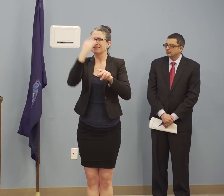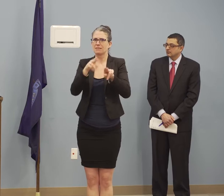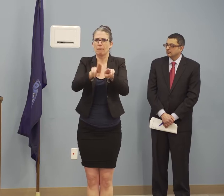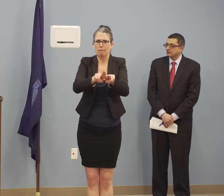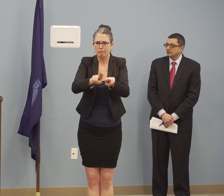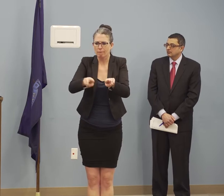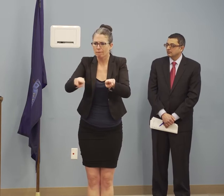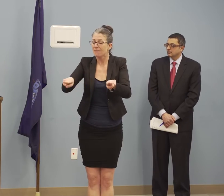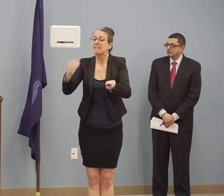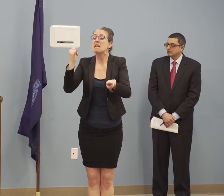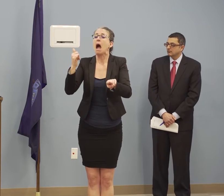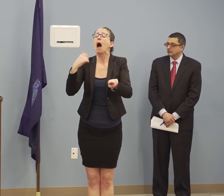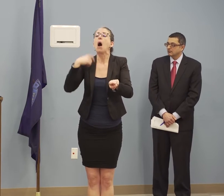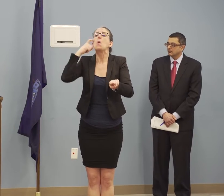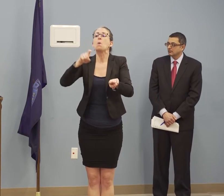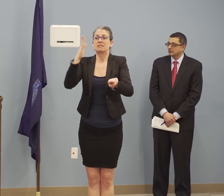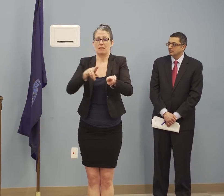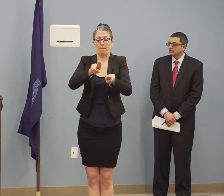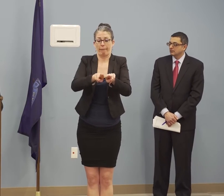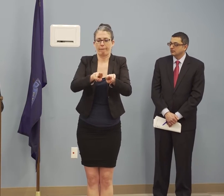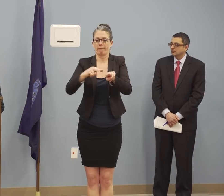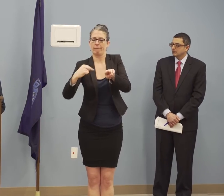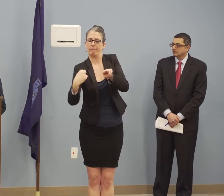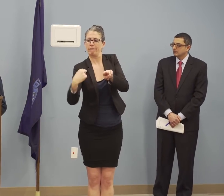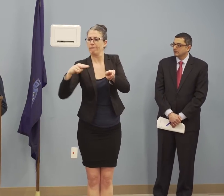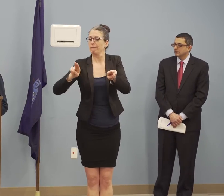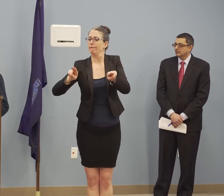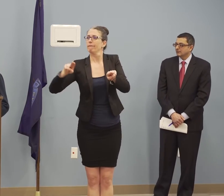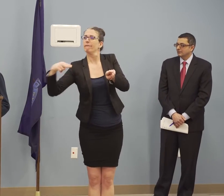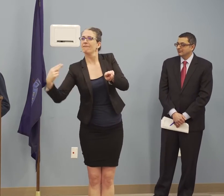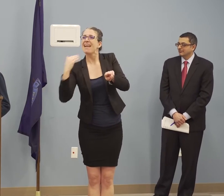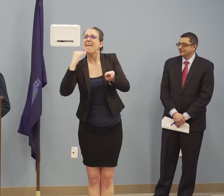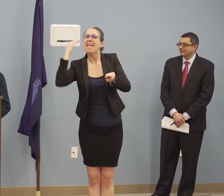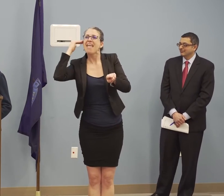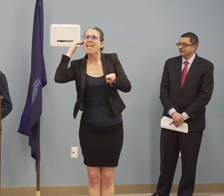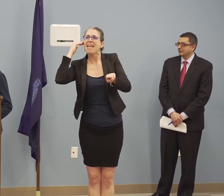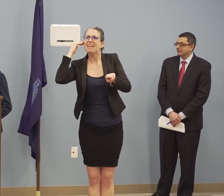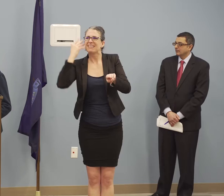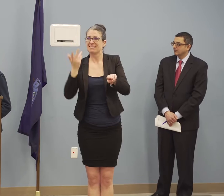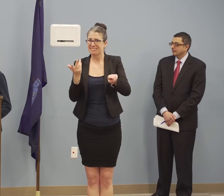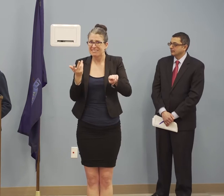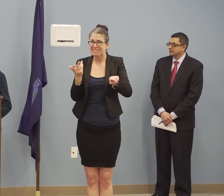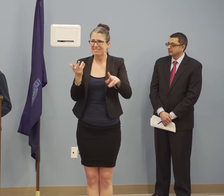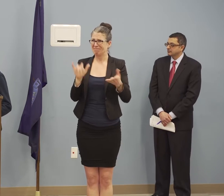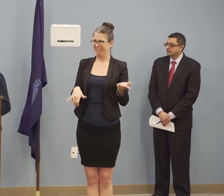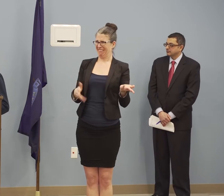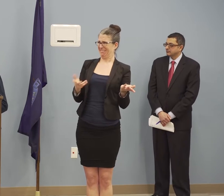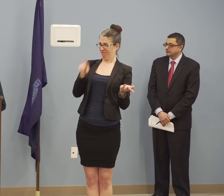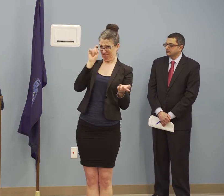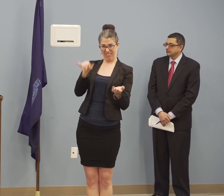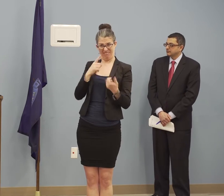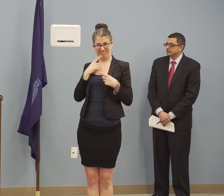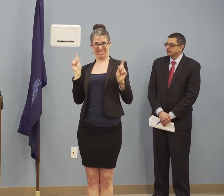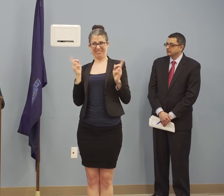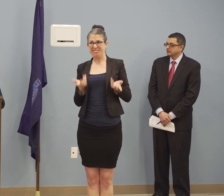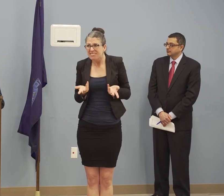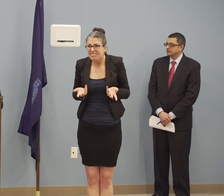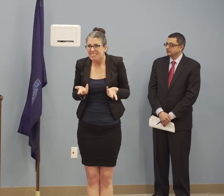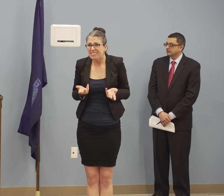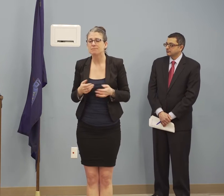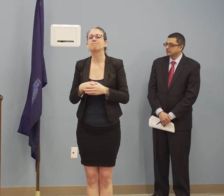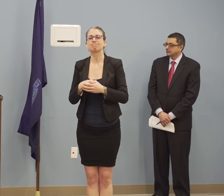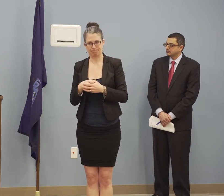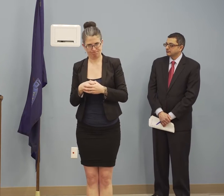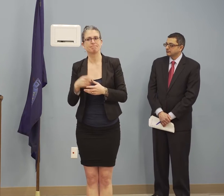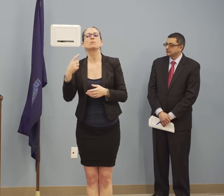if that's an effective strategy. I'm not going to mandate head-to-toe sleeping, but we have been working with hospitals and local health